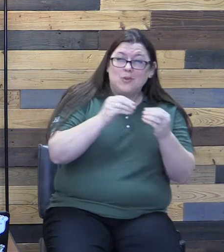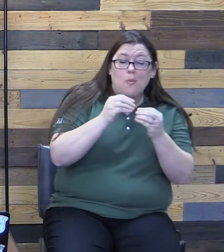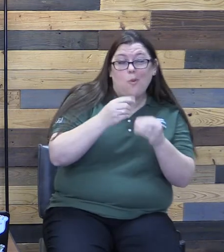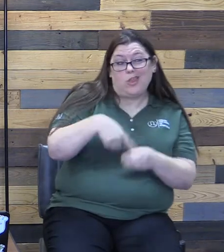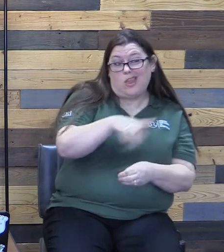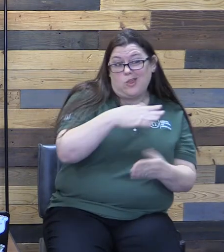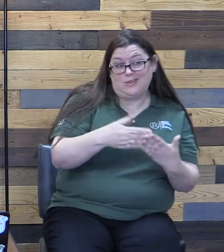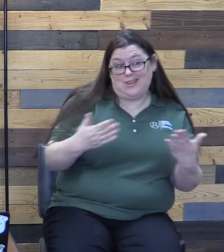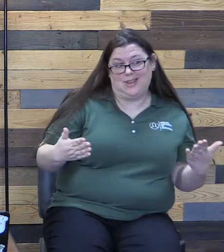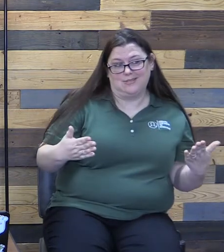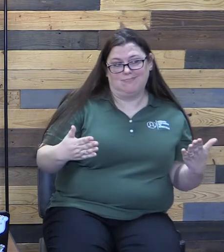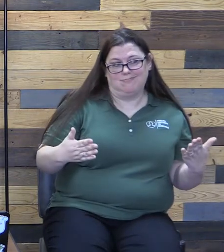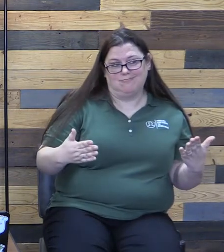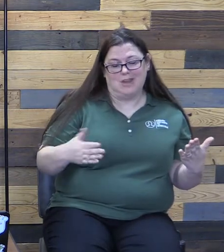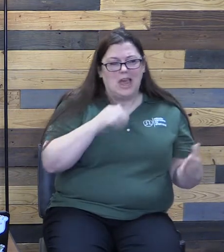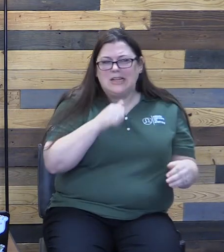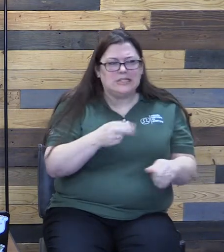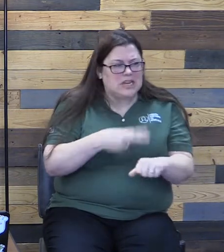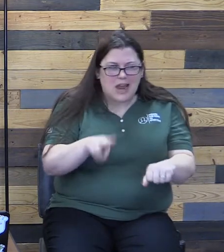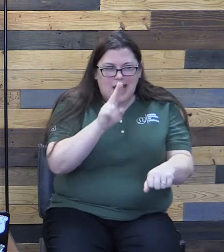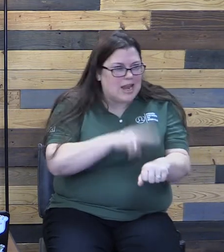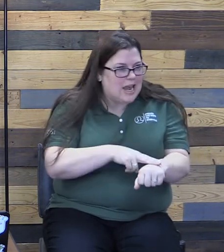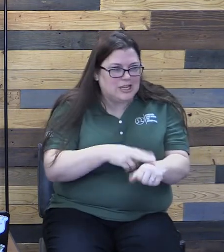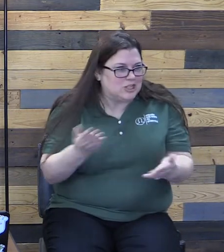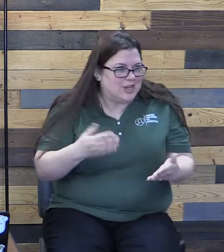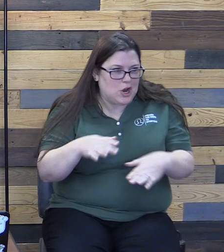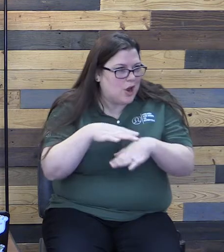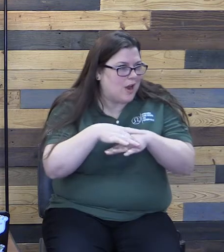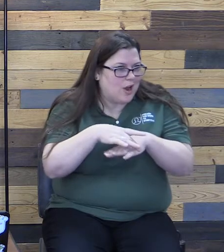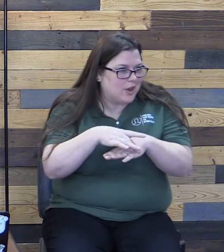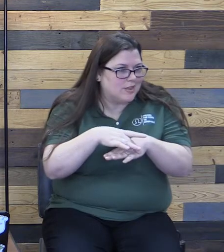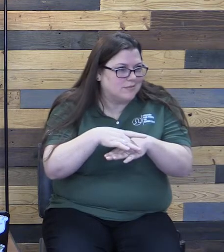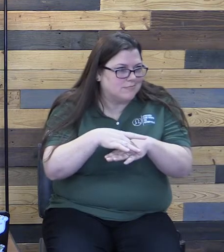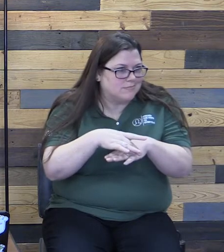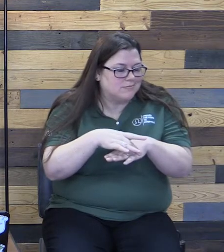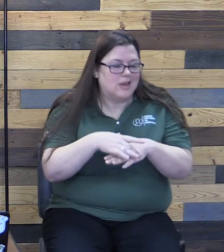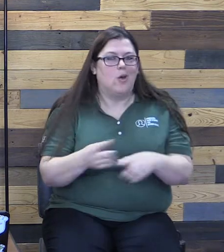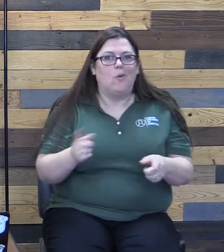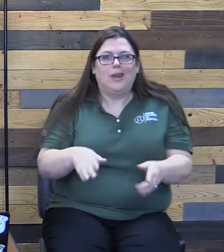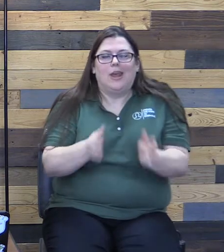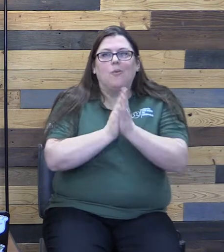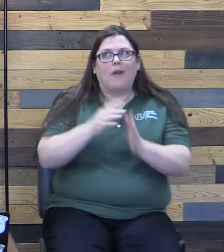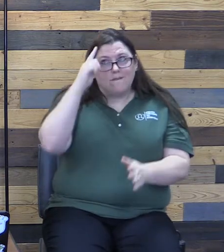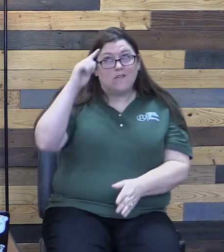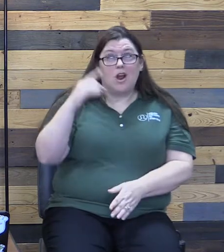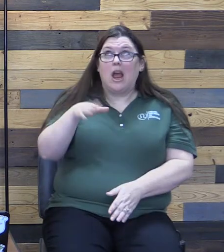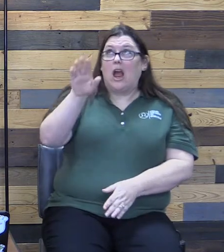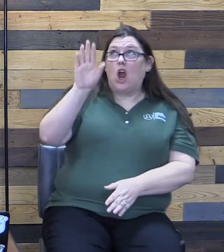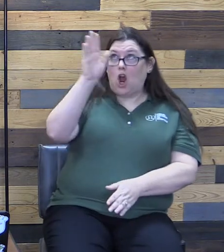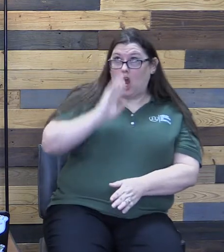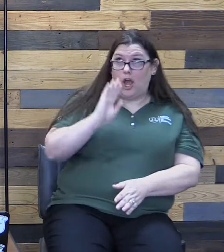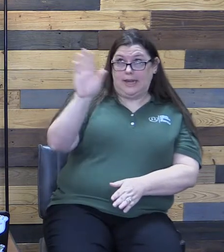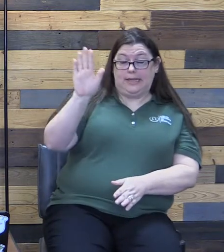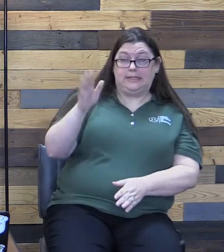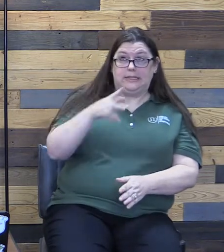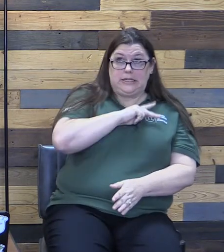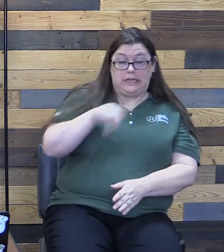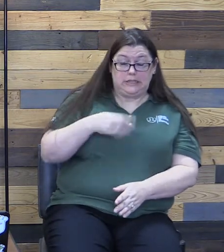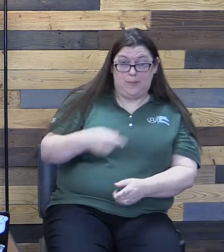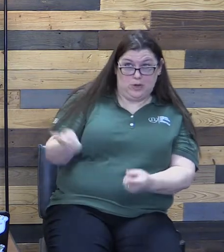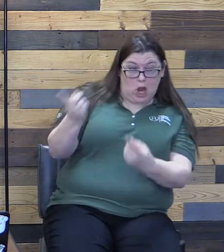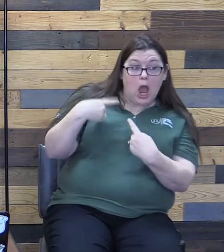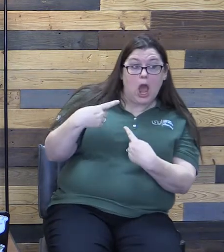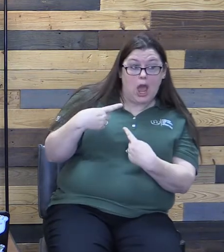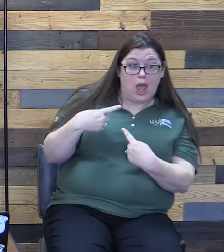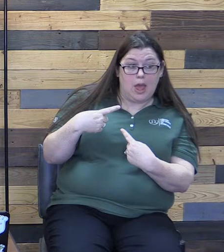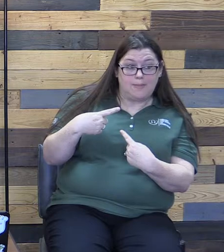those things. It's not a nation established here on earth. When Jesus was praying for God's kingdom to come and for things to be done